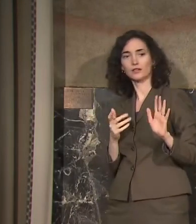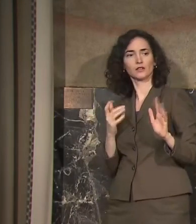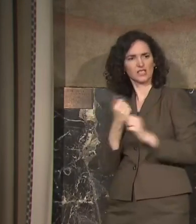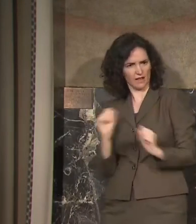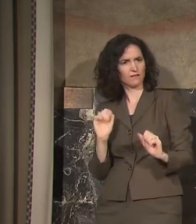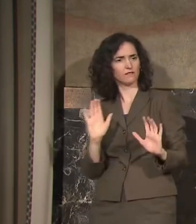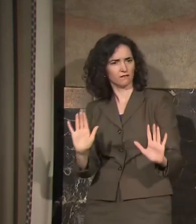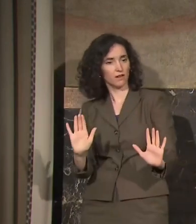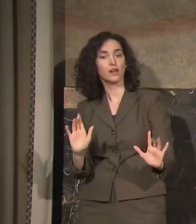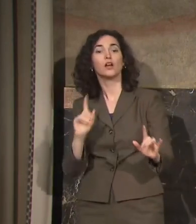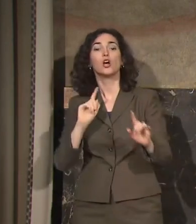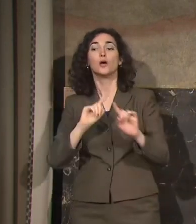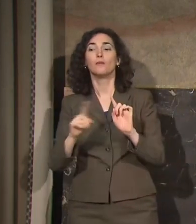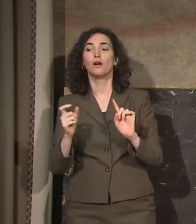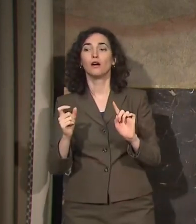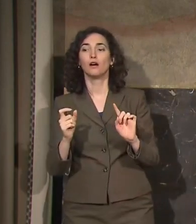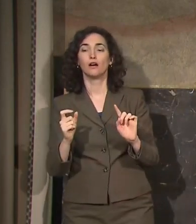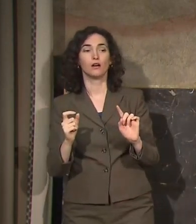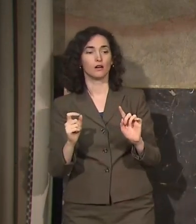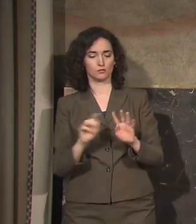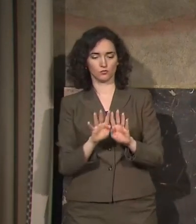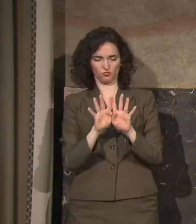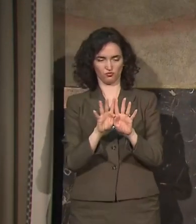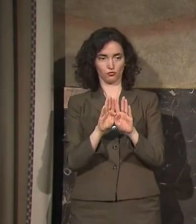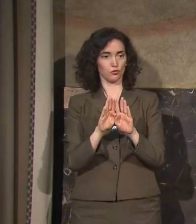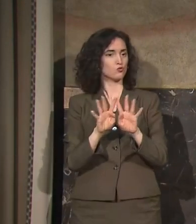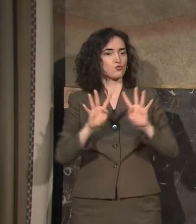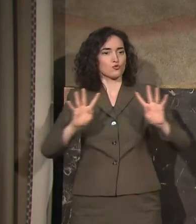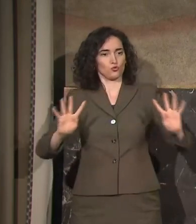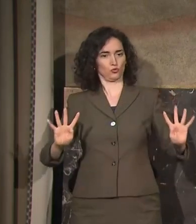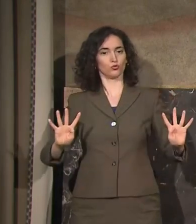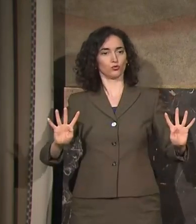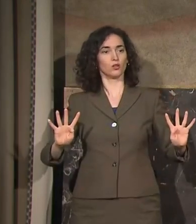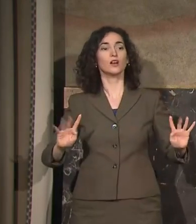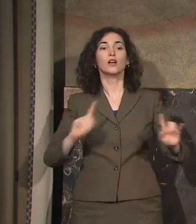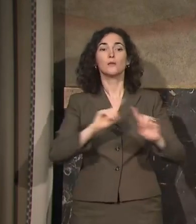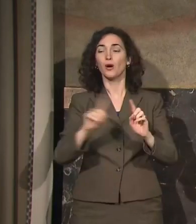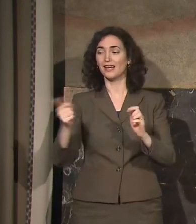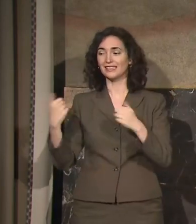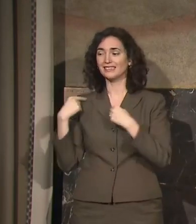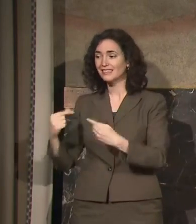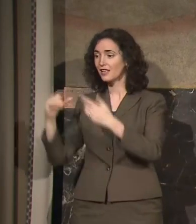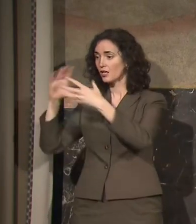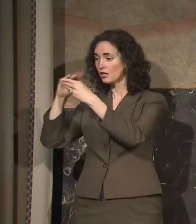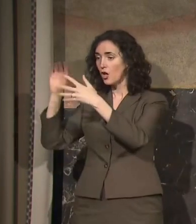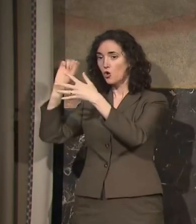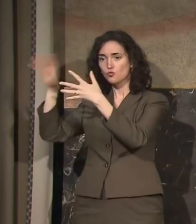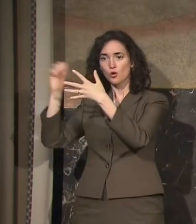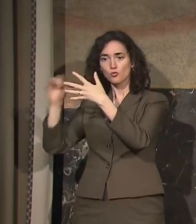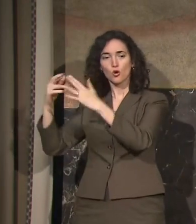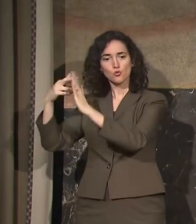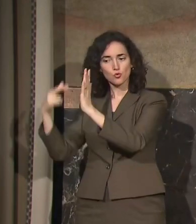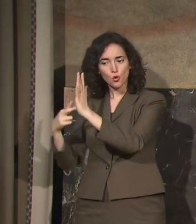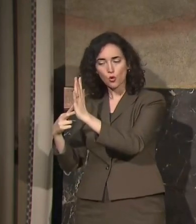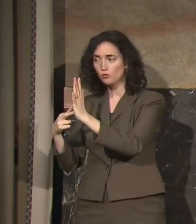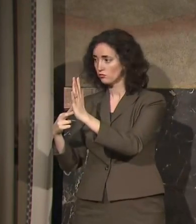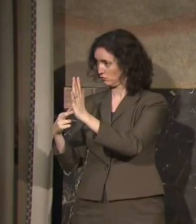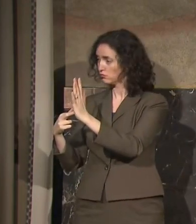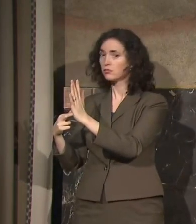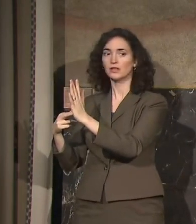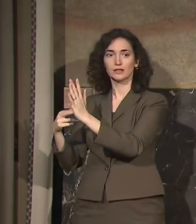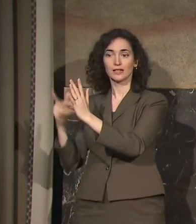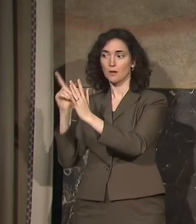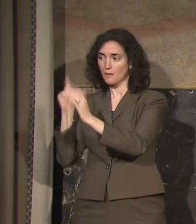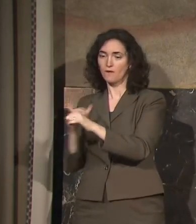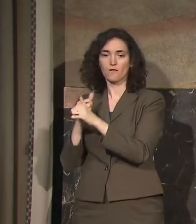safe. But all of those sorts of things that we've been saying apply in this context, and they're all possible with baseball